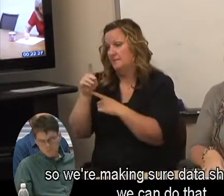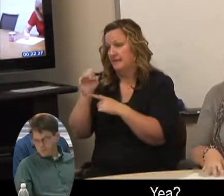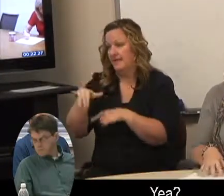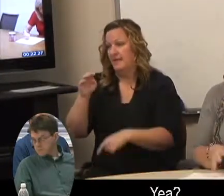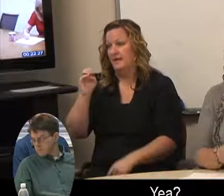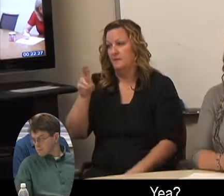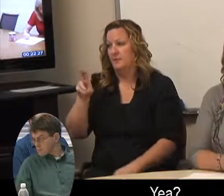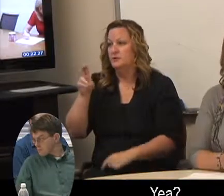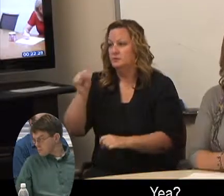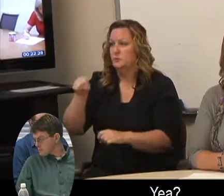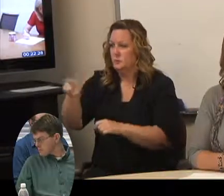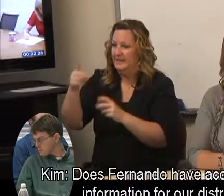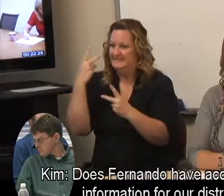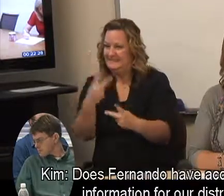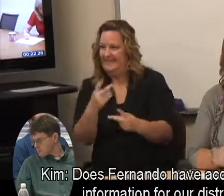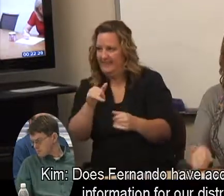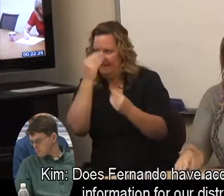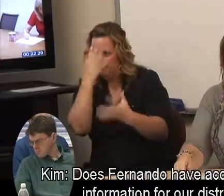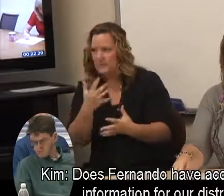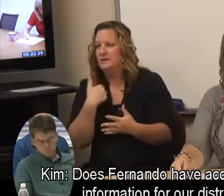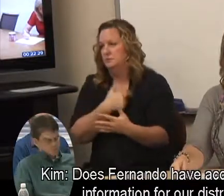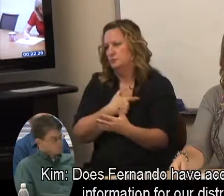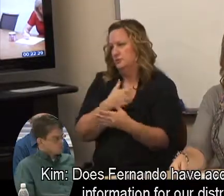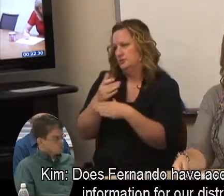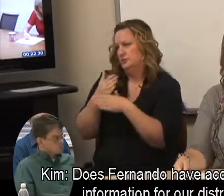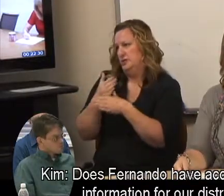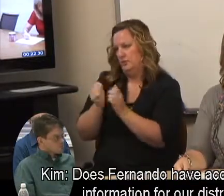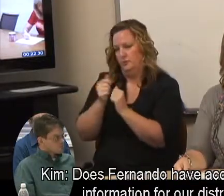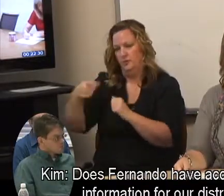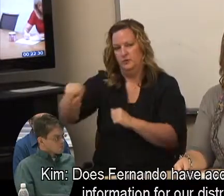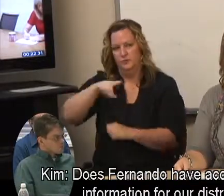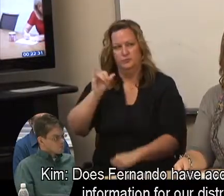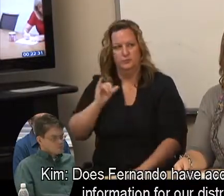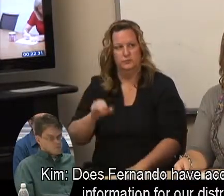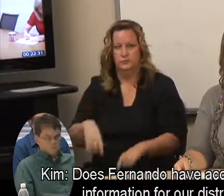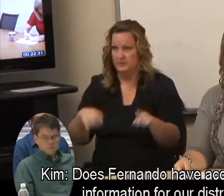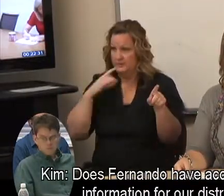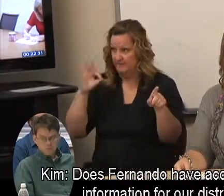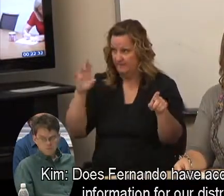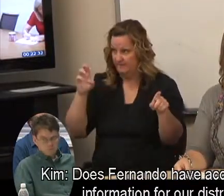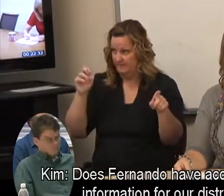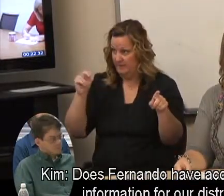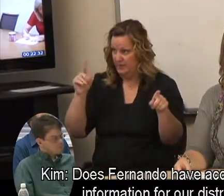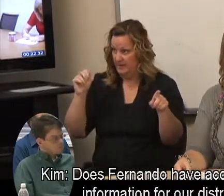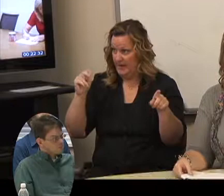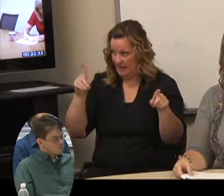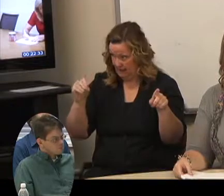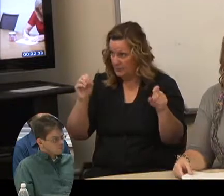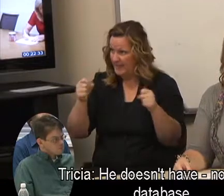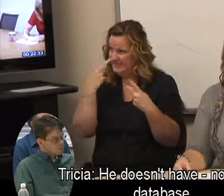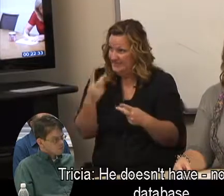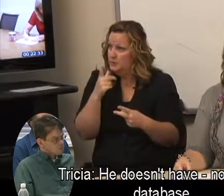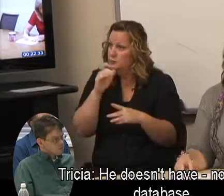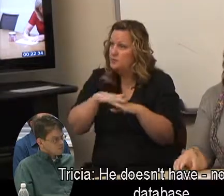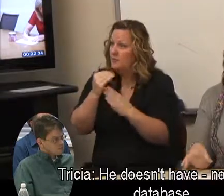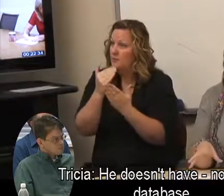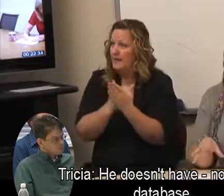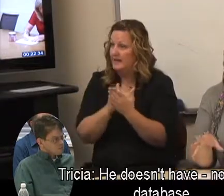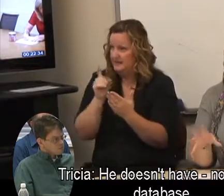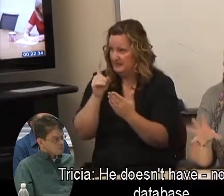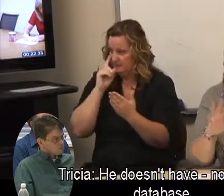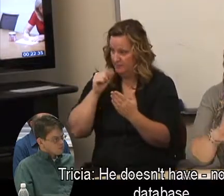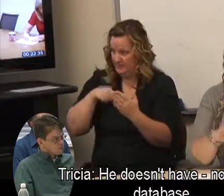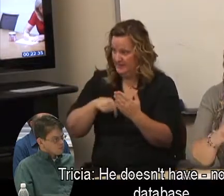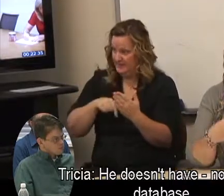sharing-wise, we can do that. Yeah. Does Fernando have access to that information as well for our district? He doesn't